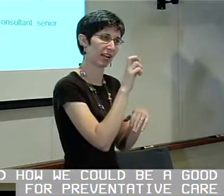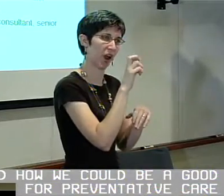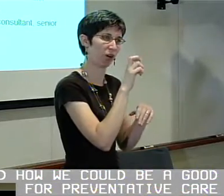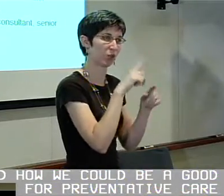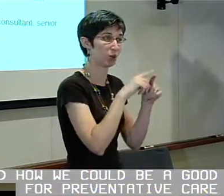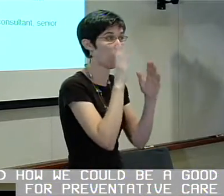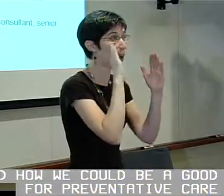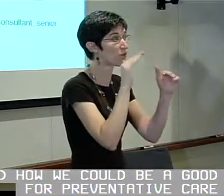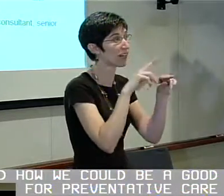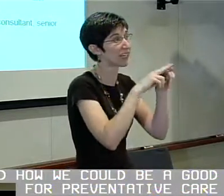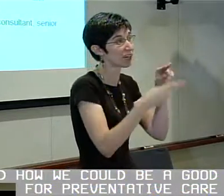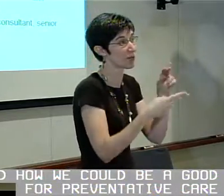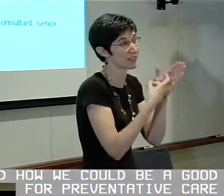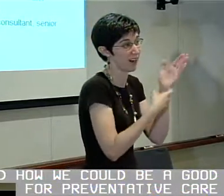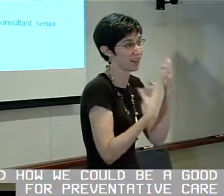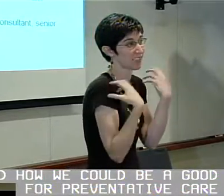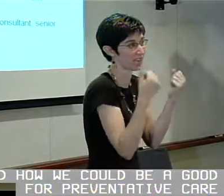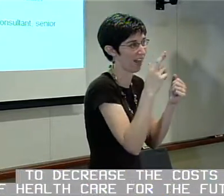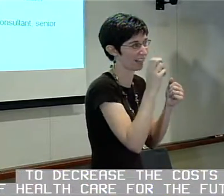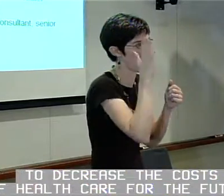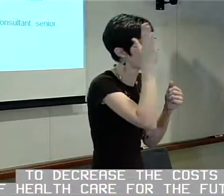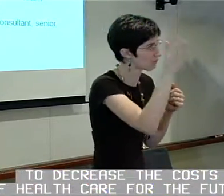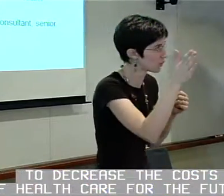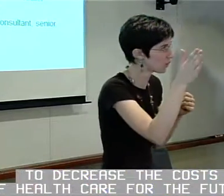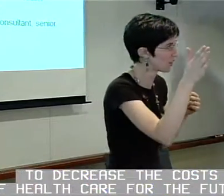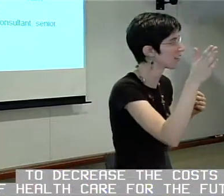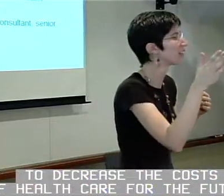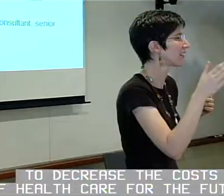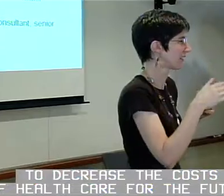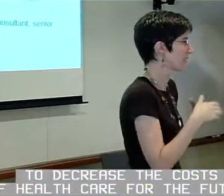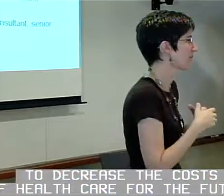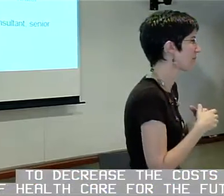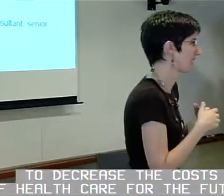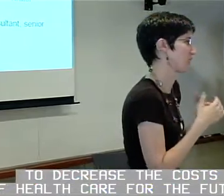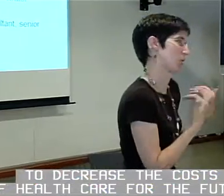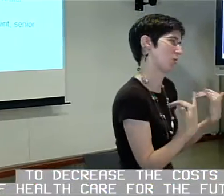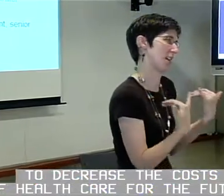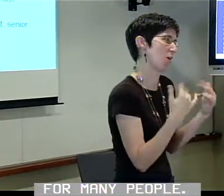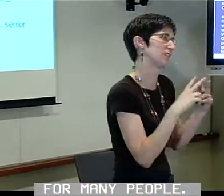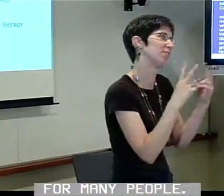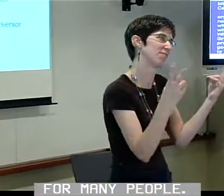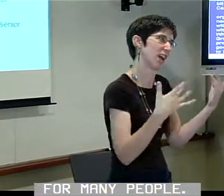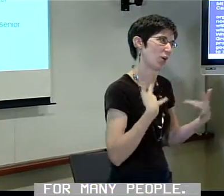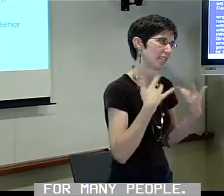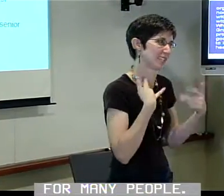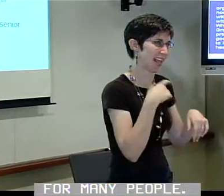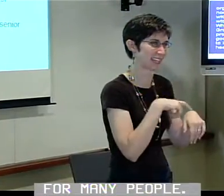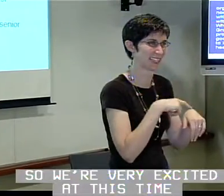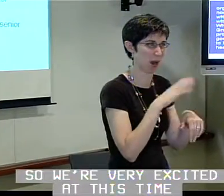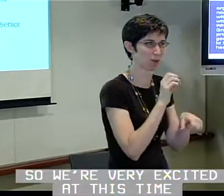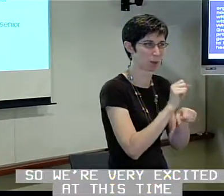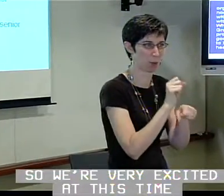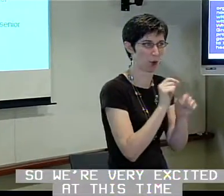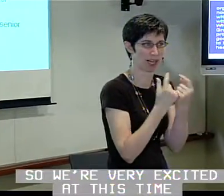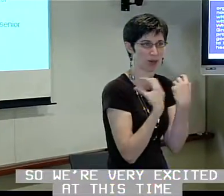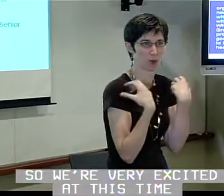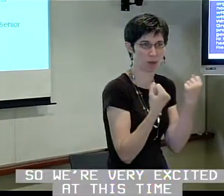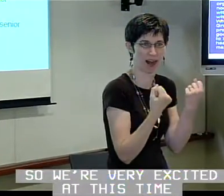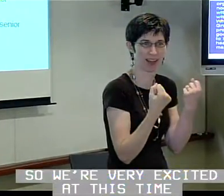good model for preventative care to increase the cost of healthcare for the future for many people. So we're very excited at this time to be working